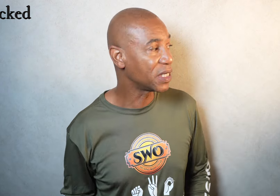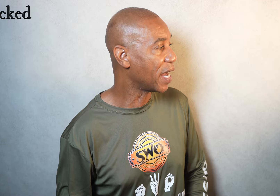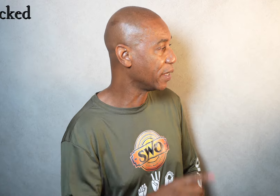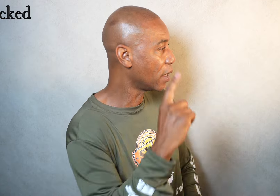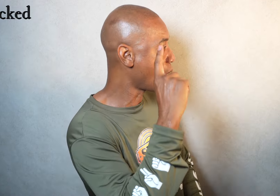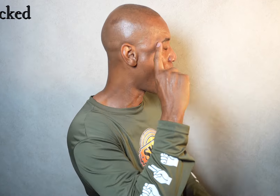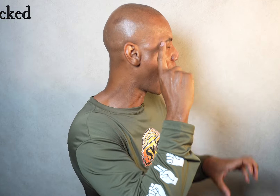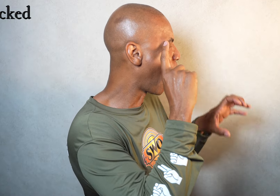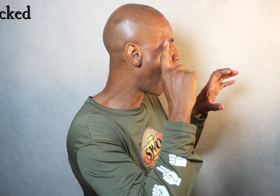side.